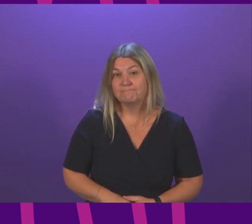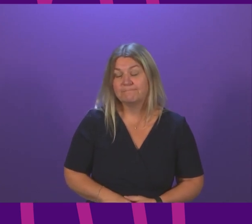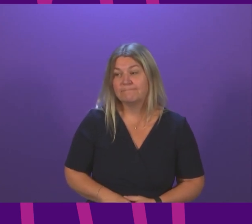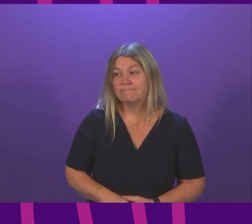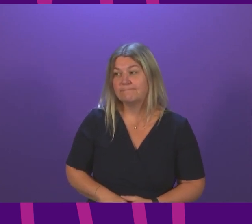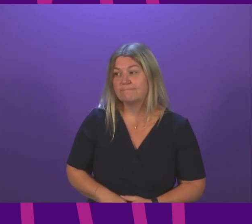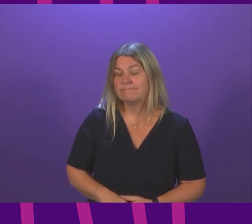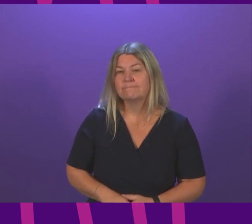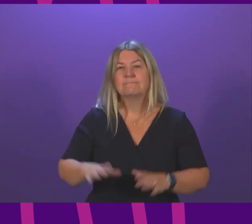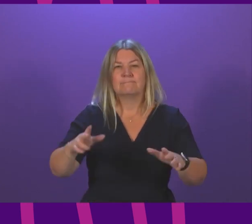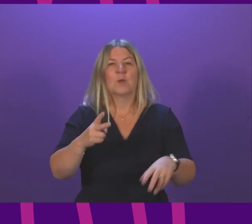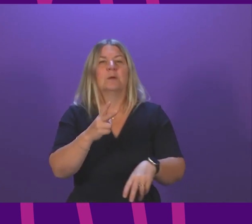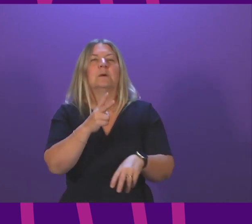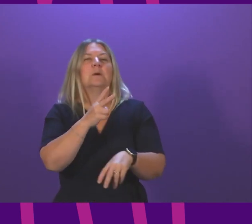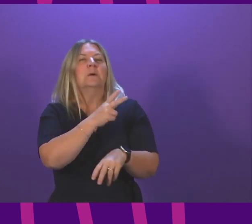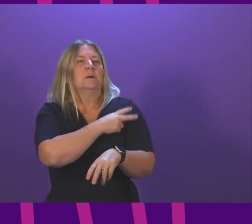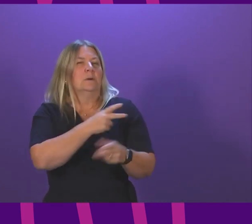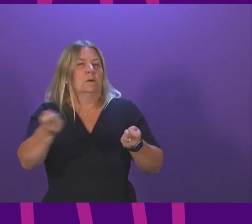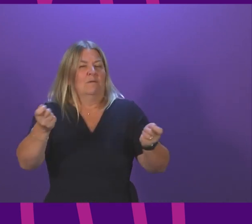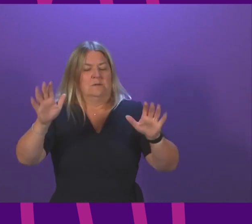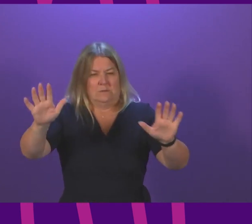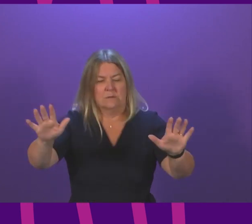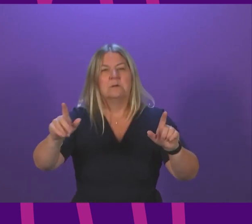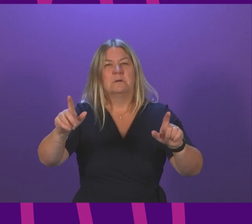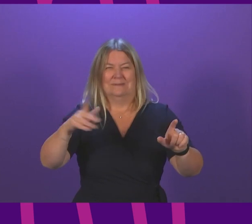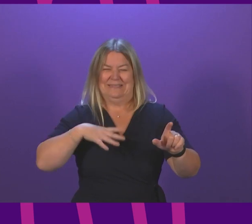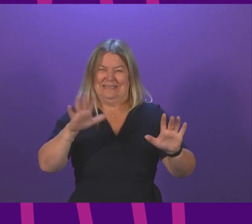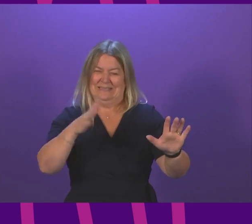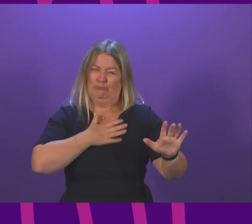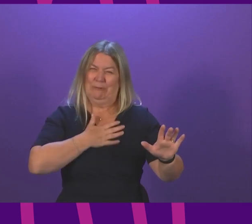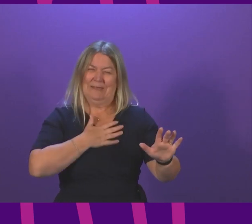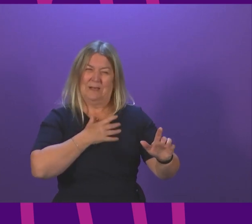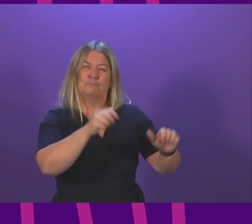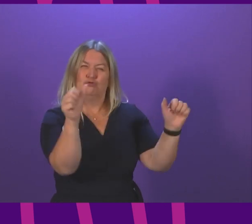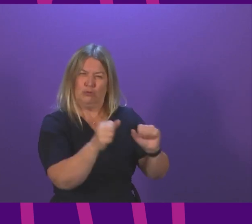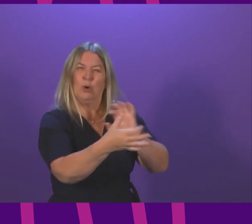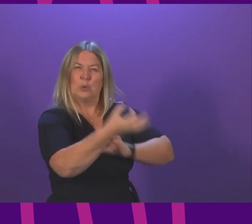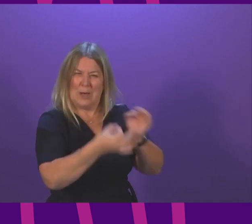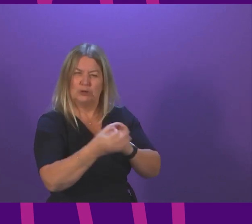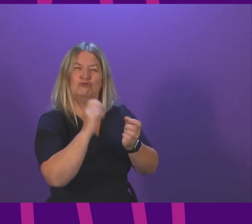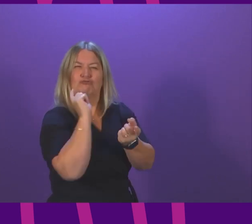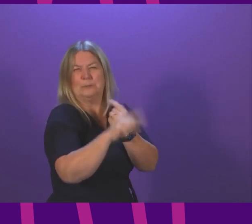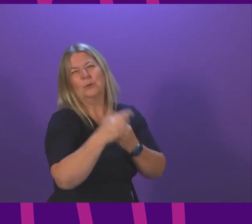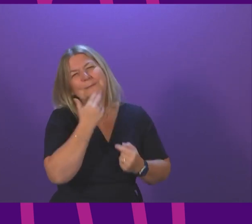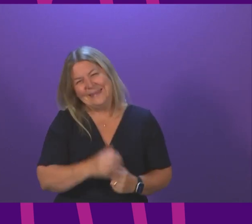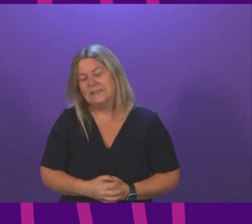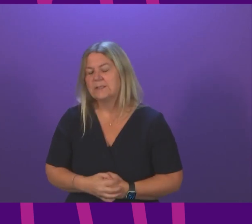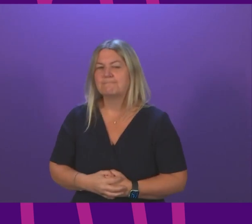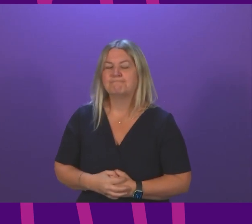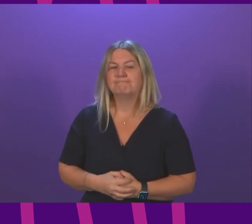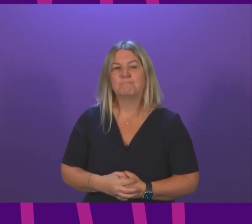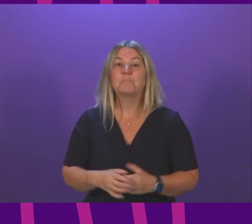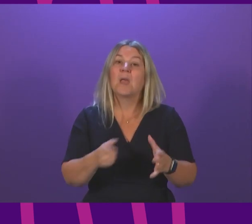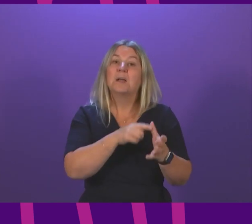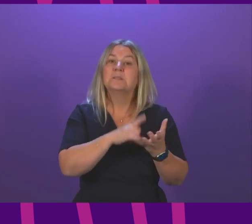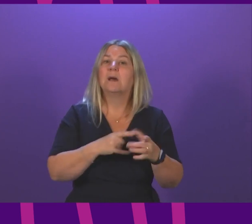I'm very conscious of time and I would be grateful if we could have shorter questions and responses. Anna Sarwar. I think the